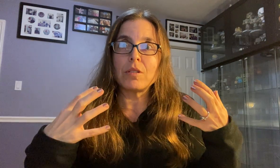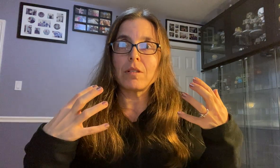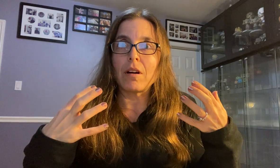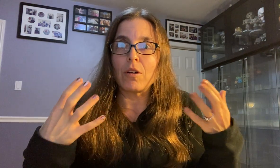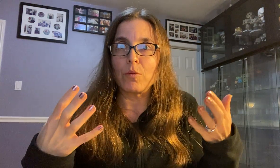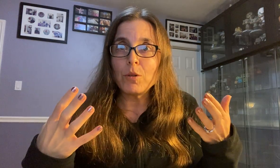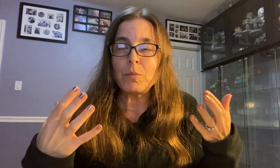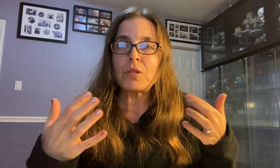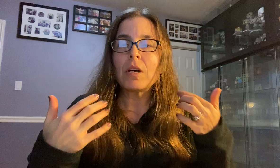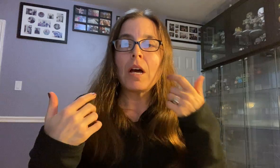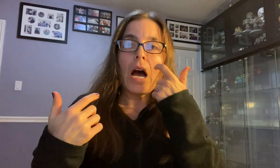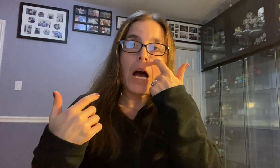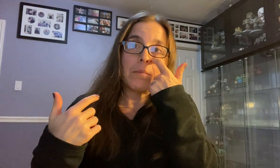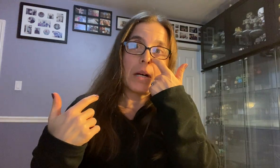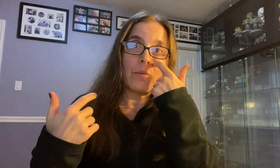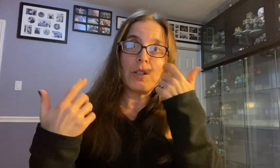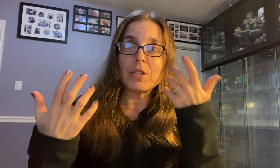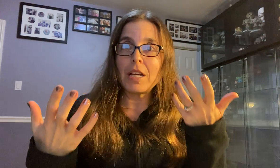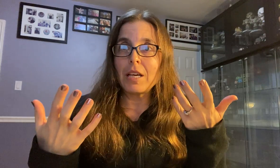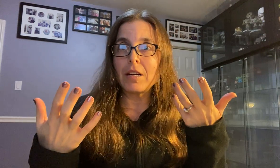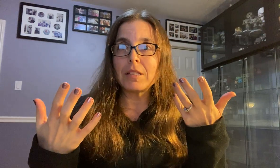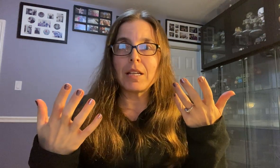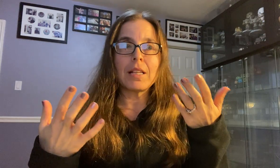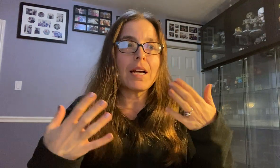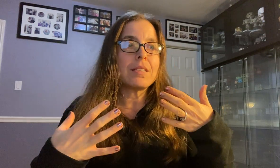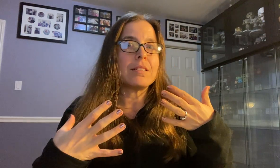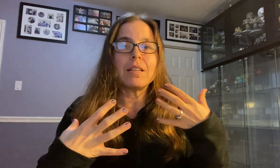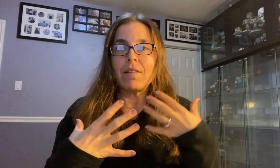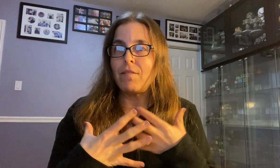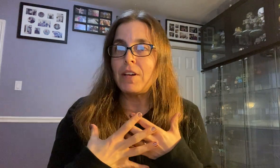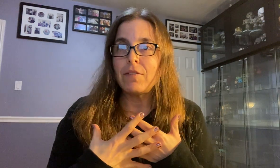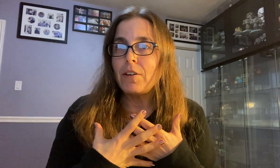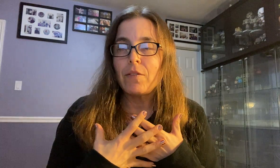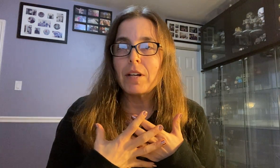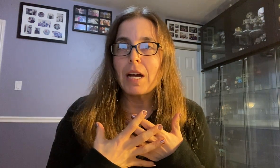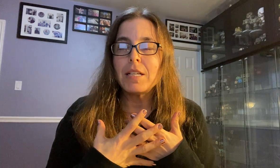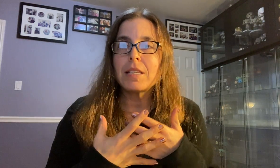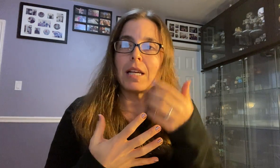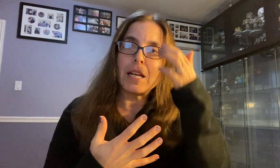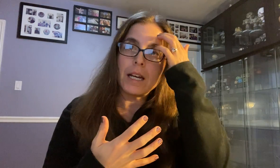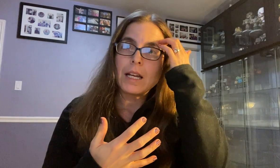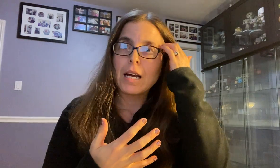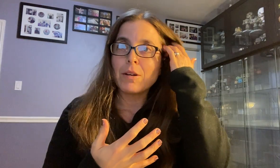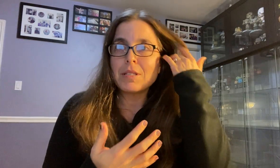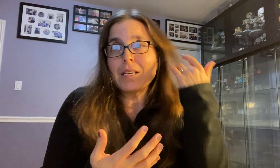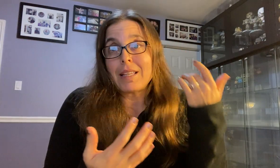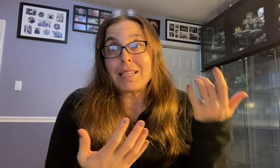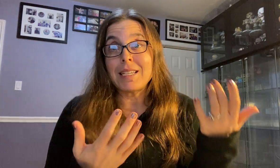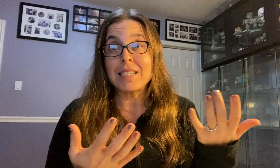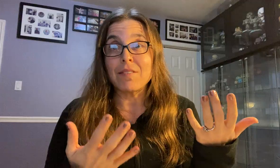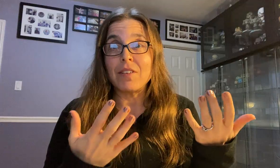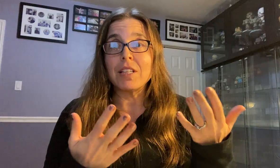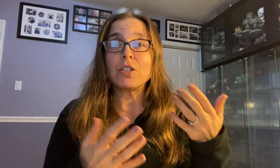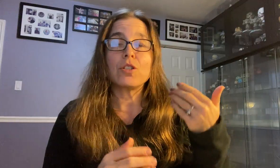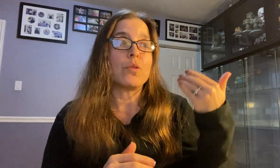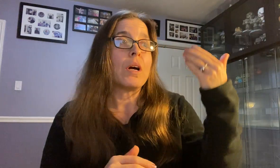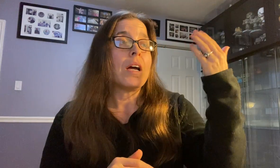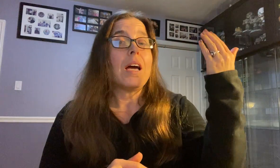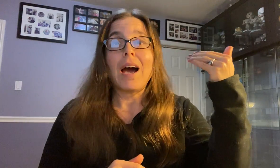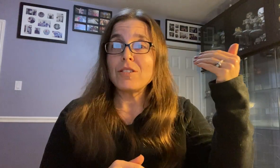our groups. When you're taking online classes, it can feel very isolating and I always think like it takes a village. So as